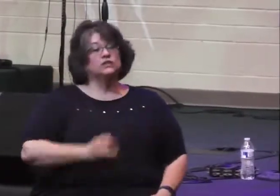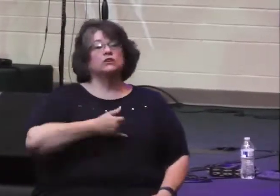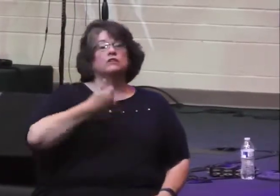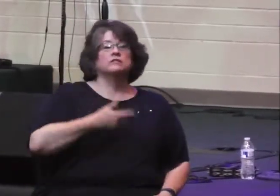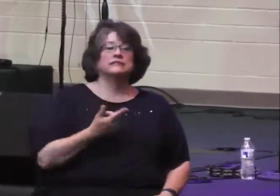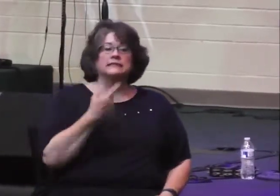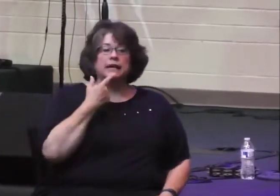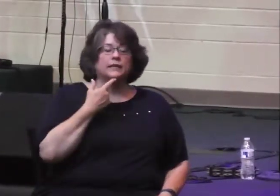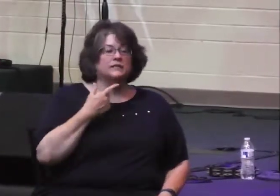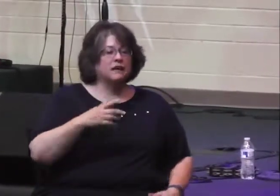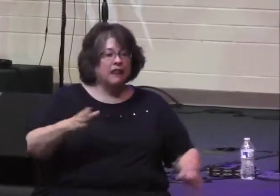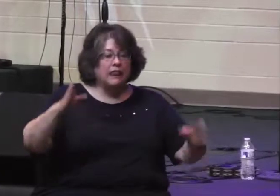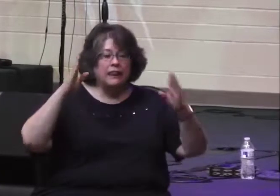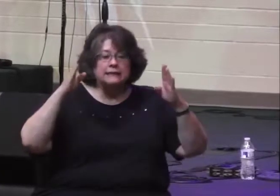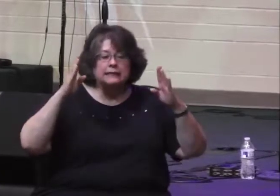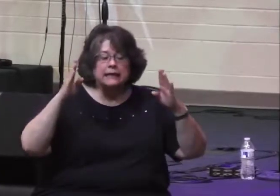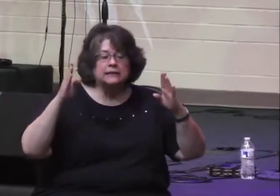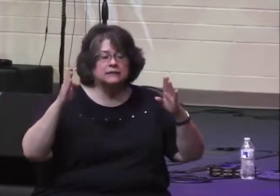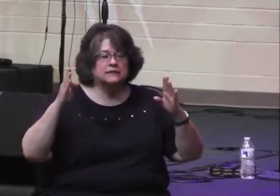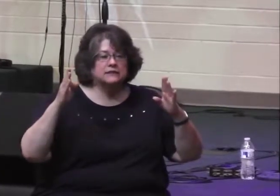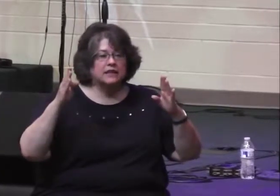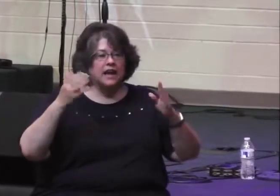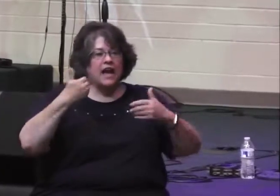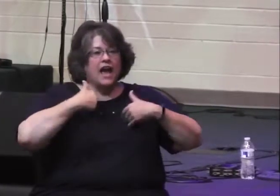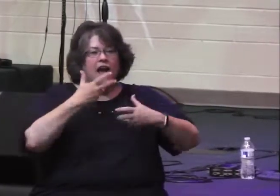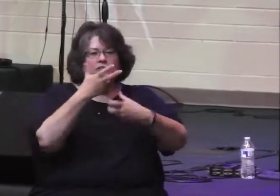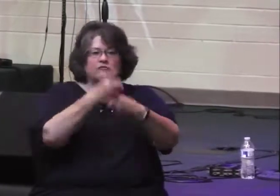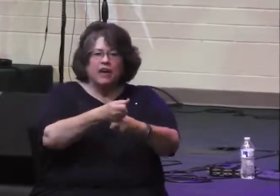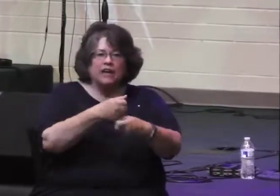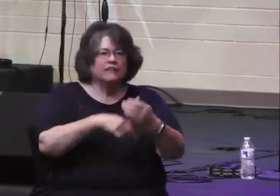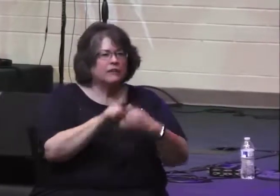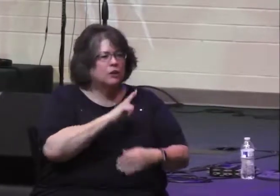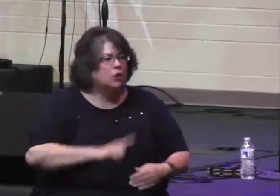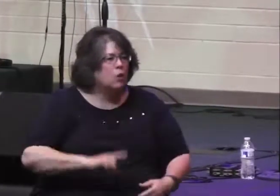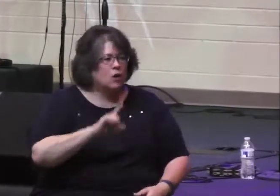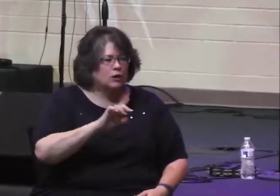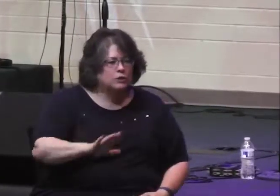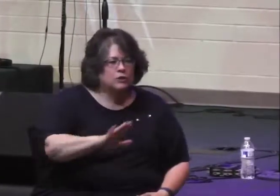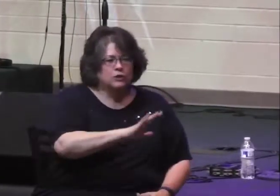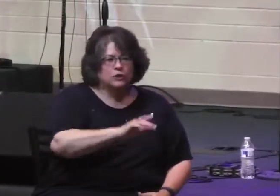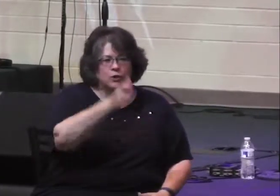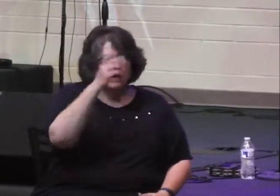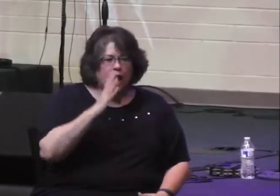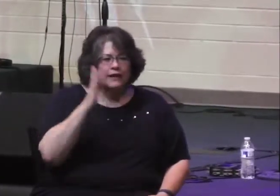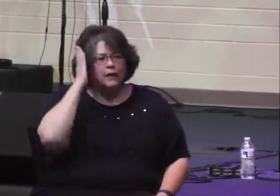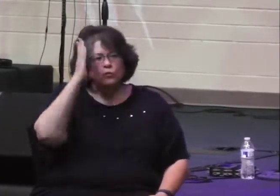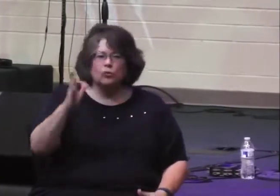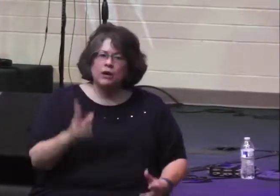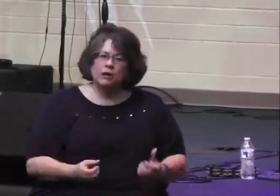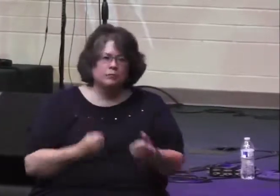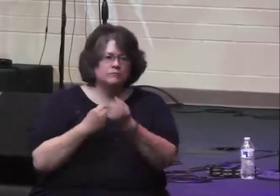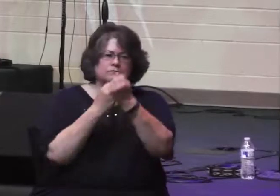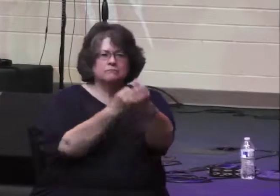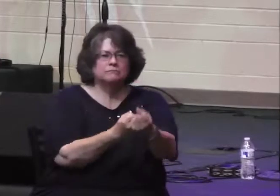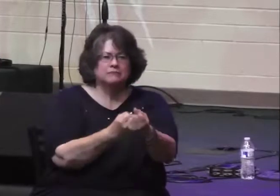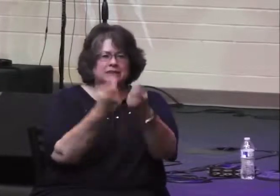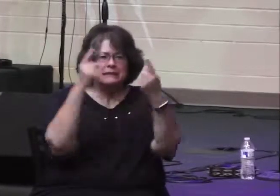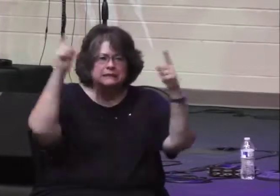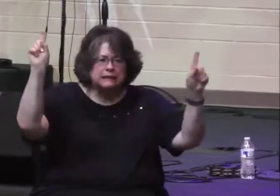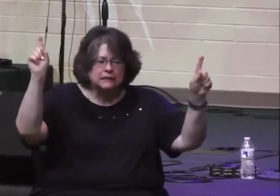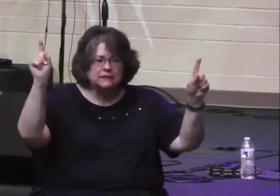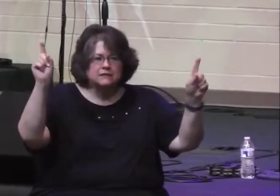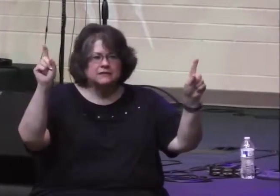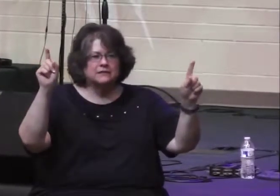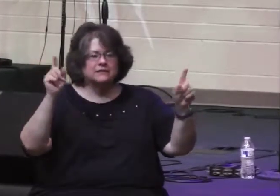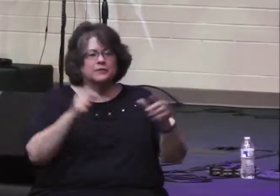out, Jehoshaphat stood and said, listen to me, Judah and people of Jerusalem. Have faith in the Lord your God, and you will be upheld.